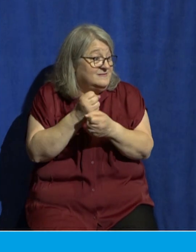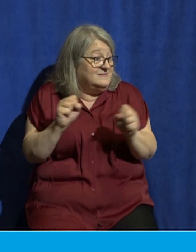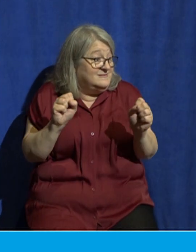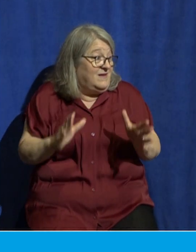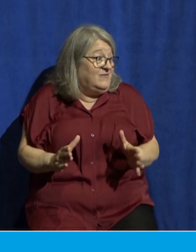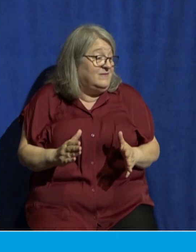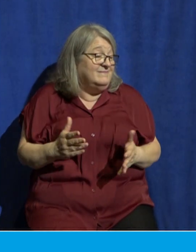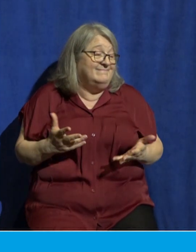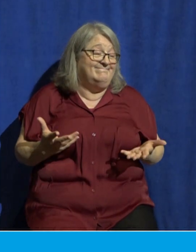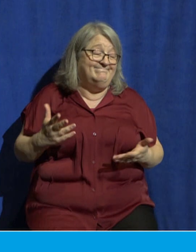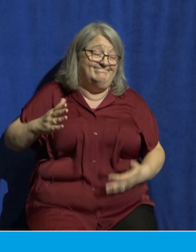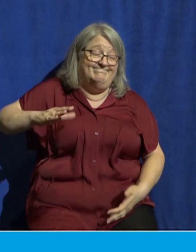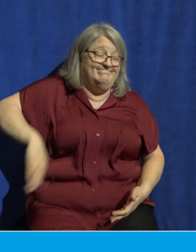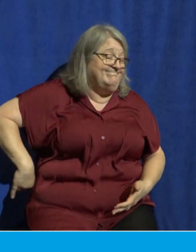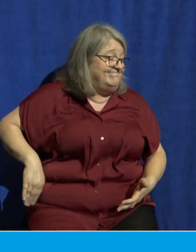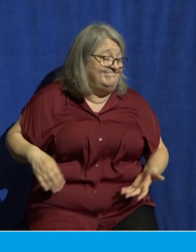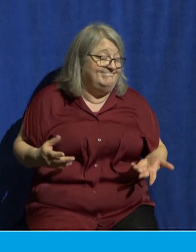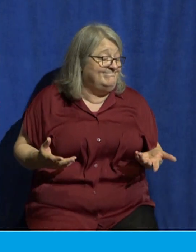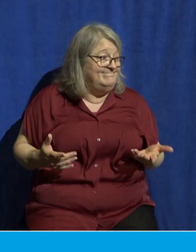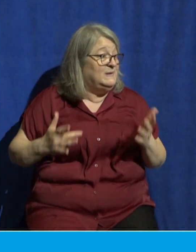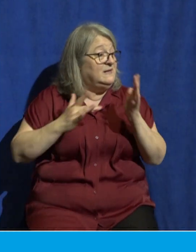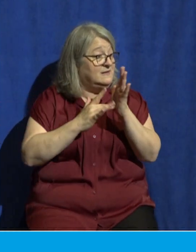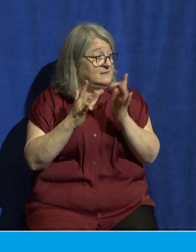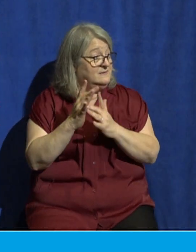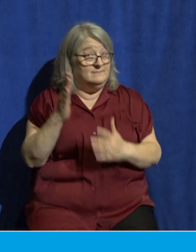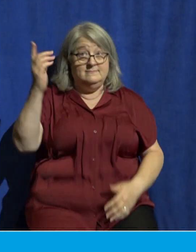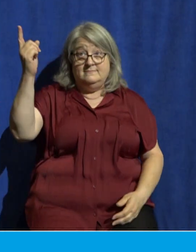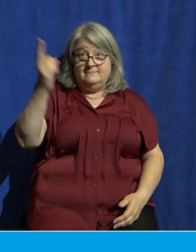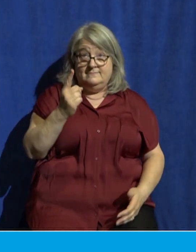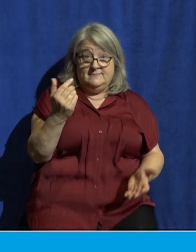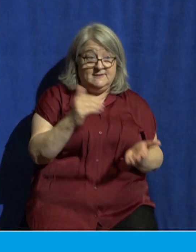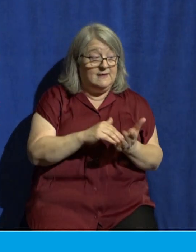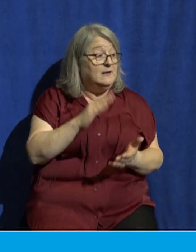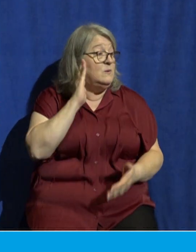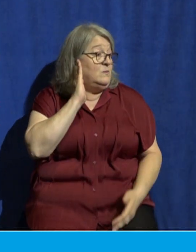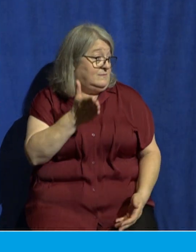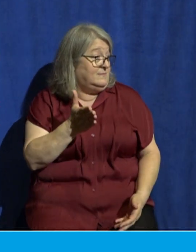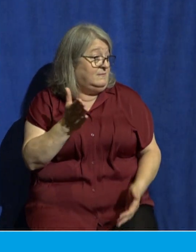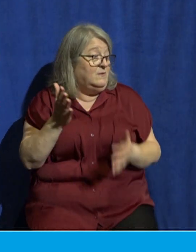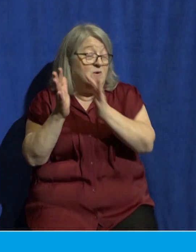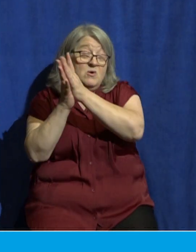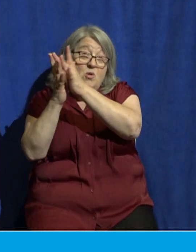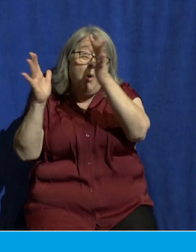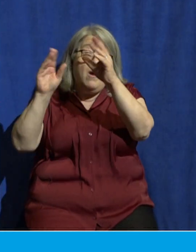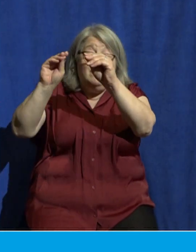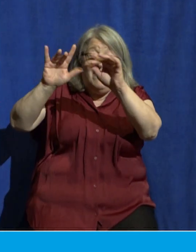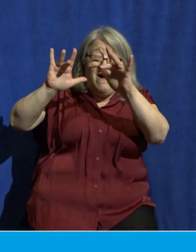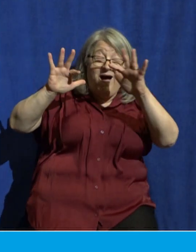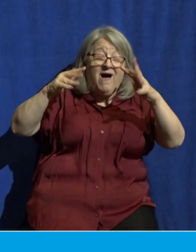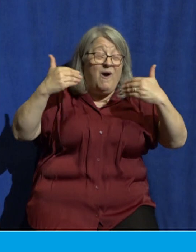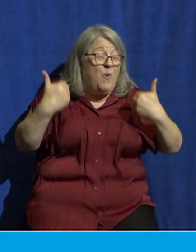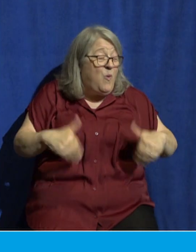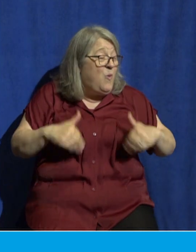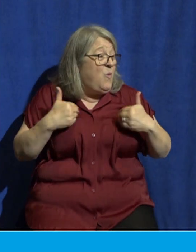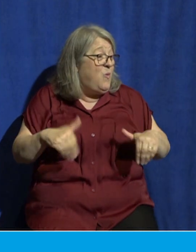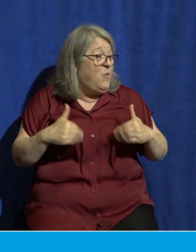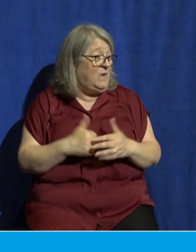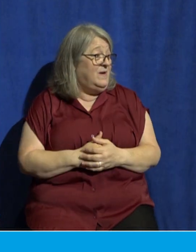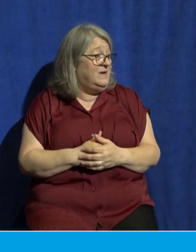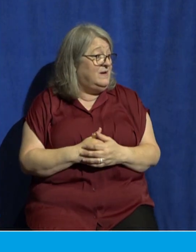Jesus is coming again in glory and that righteous indignation we